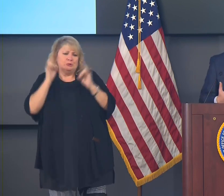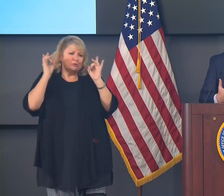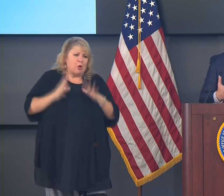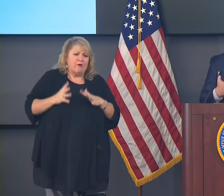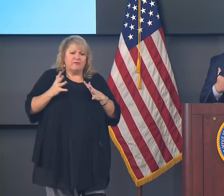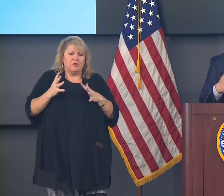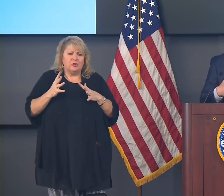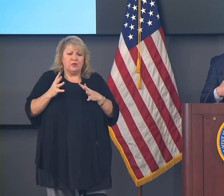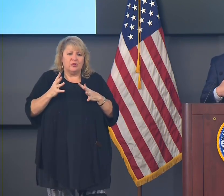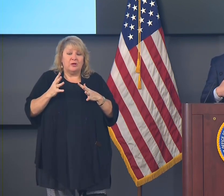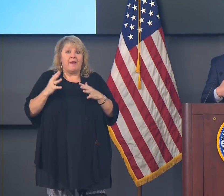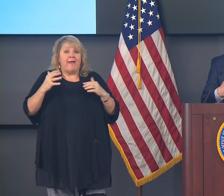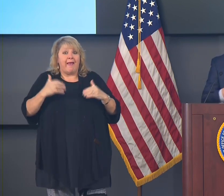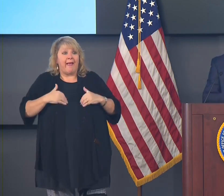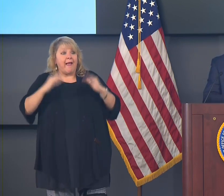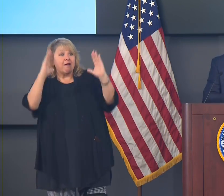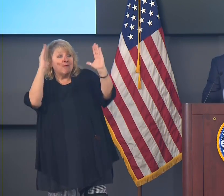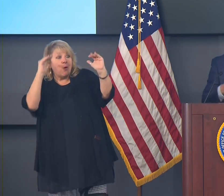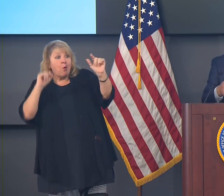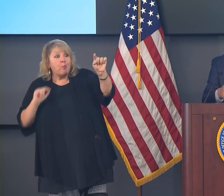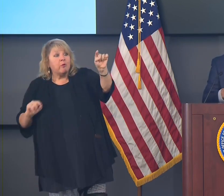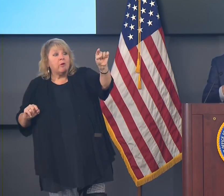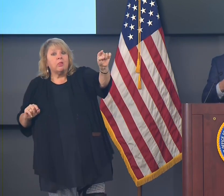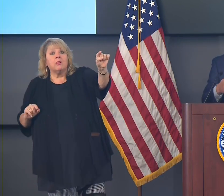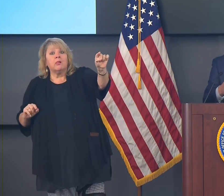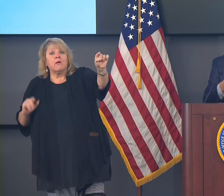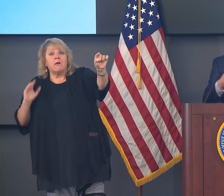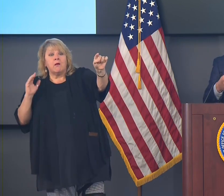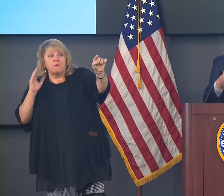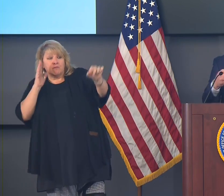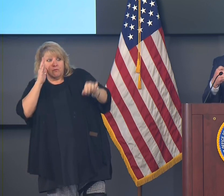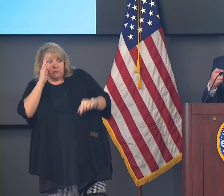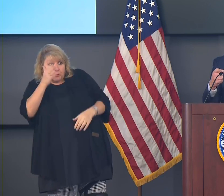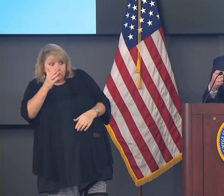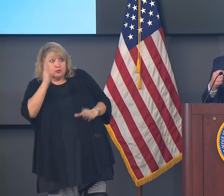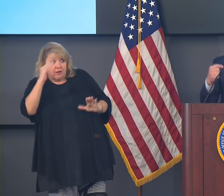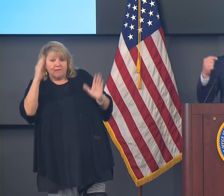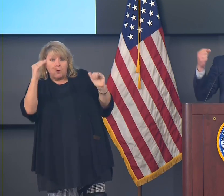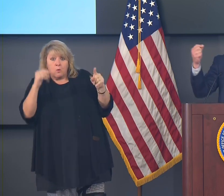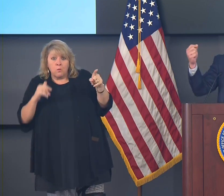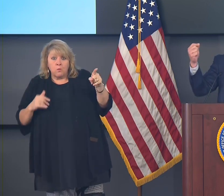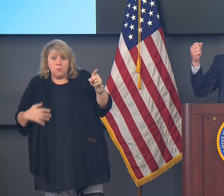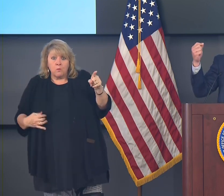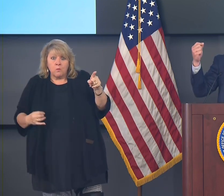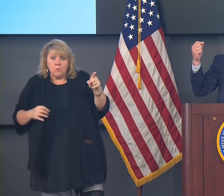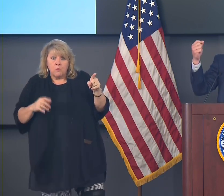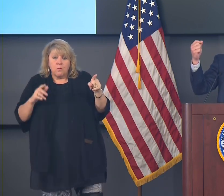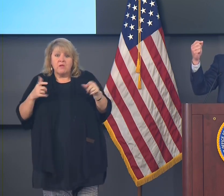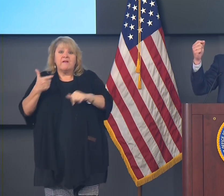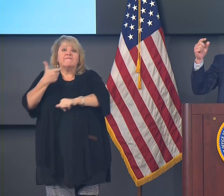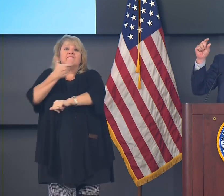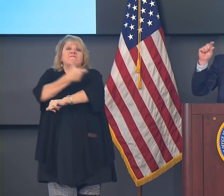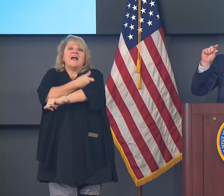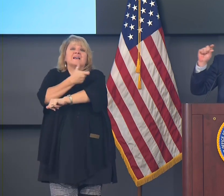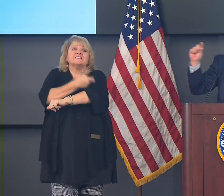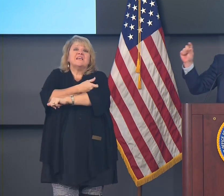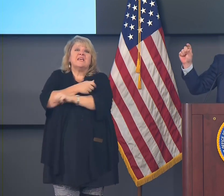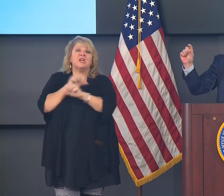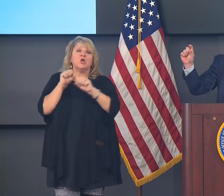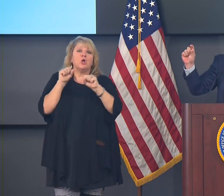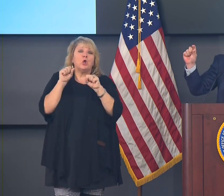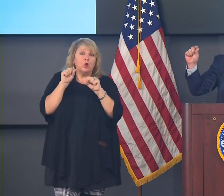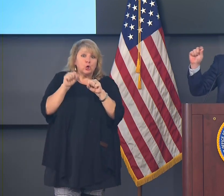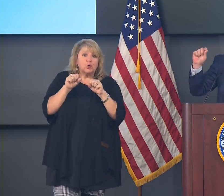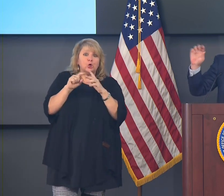this pandemic behind us once we have received and administered enough vaccine and we could start this next month in